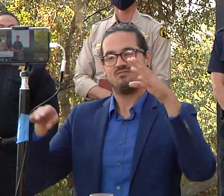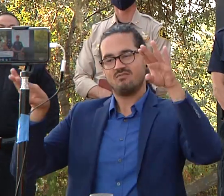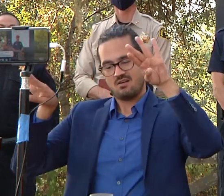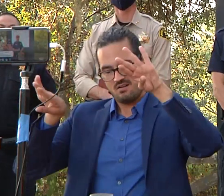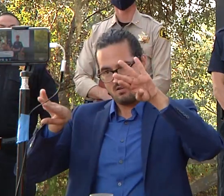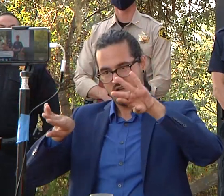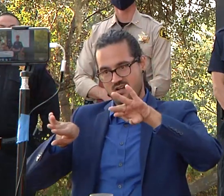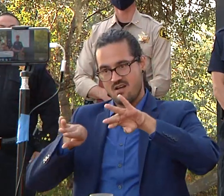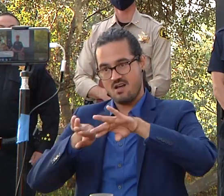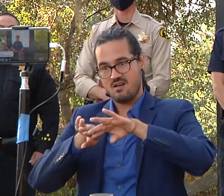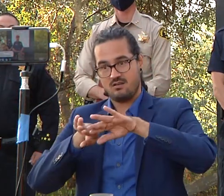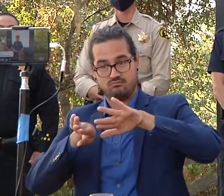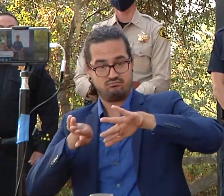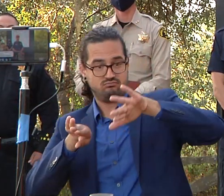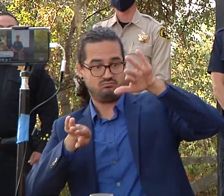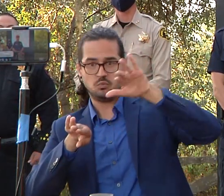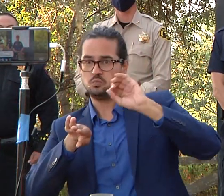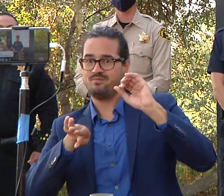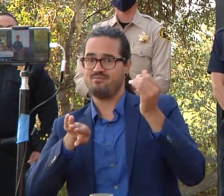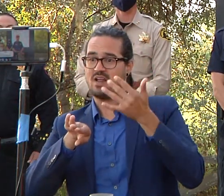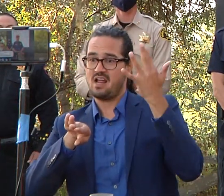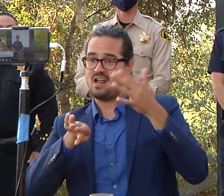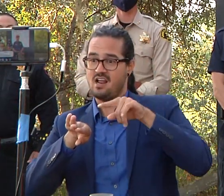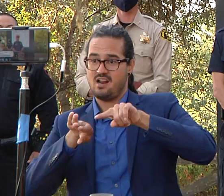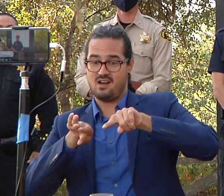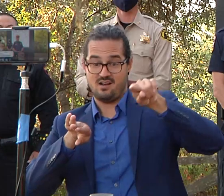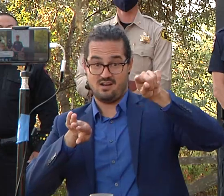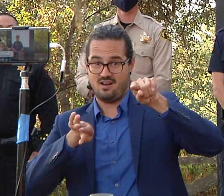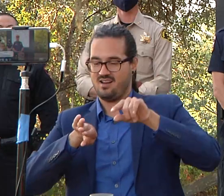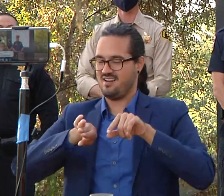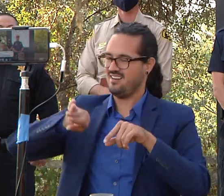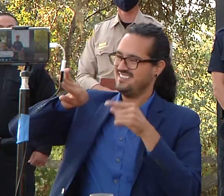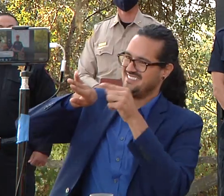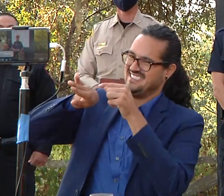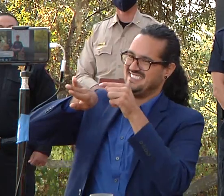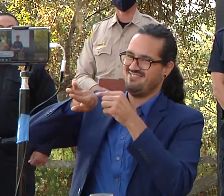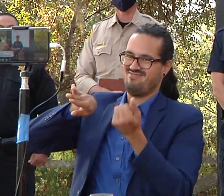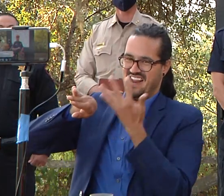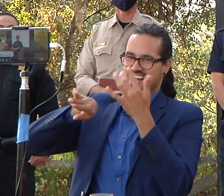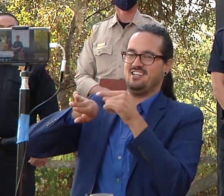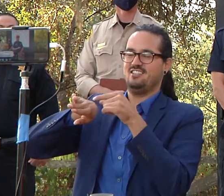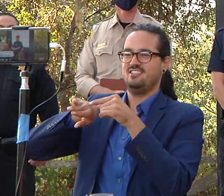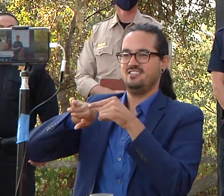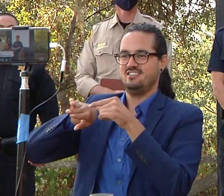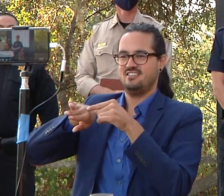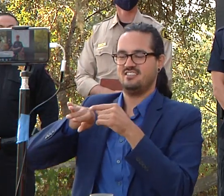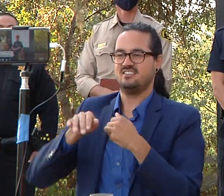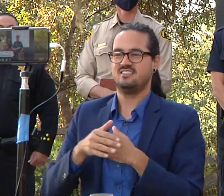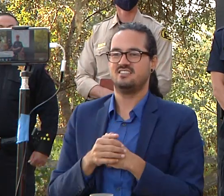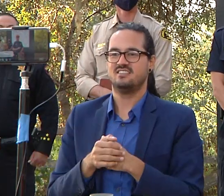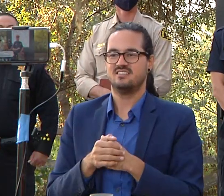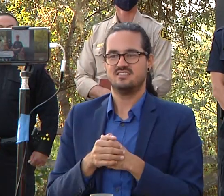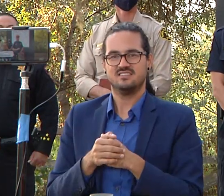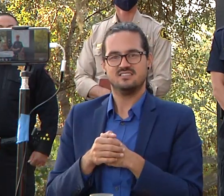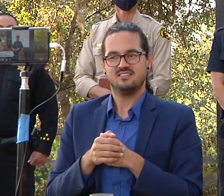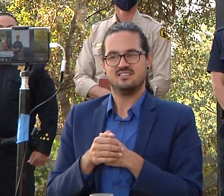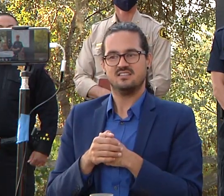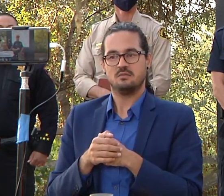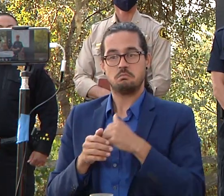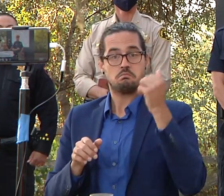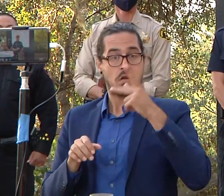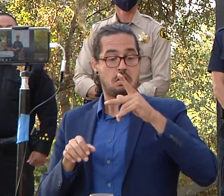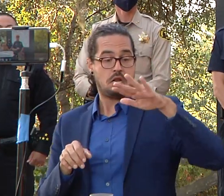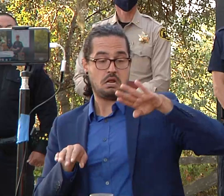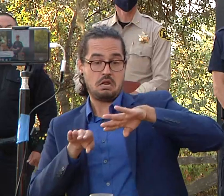affected by fire and obviously the other side is it's very difficult in some ways to go and repopulate only one part